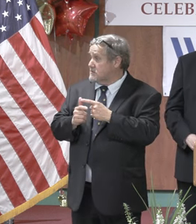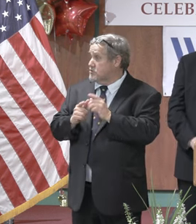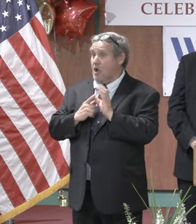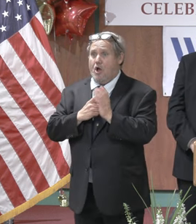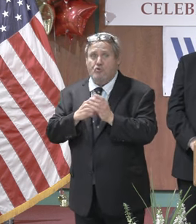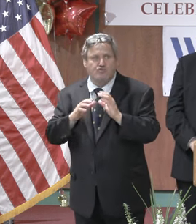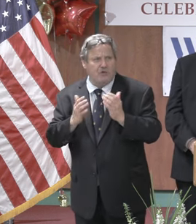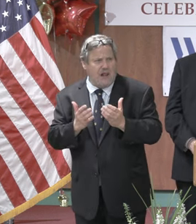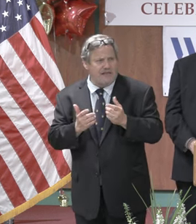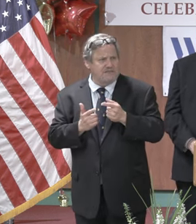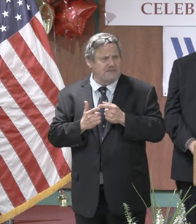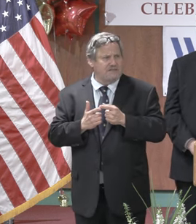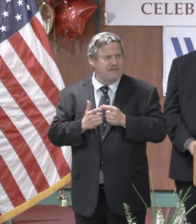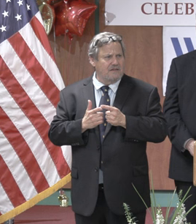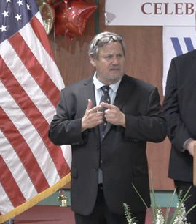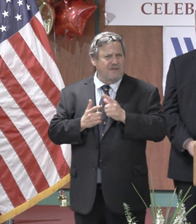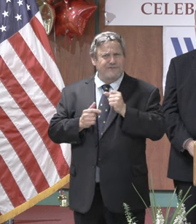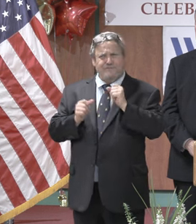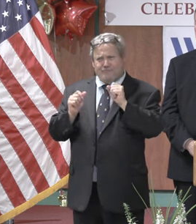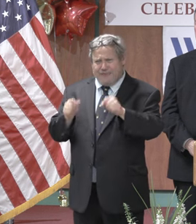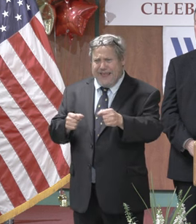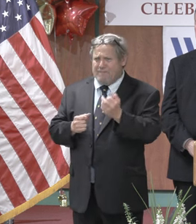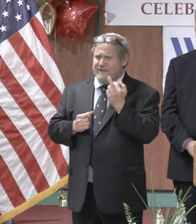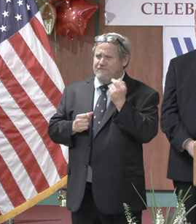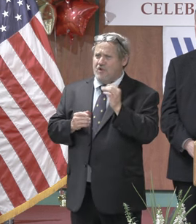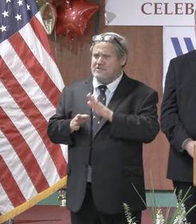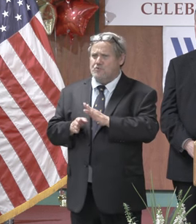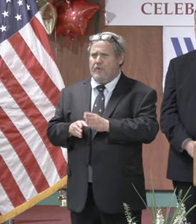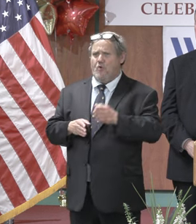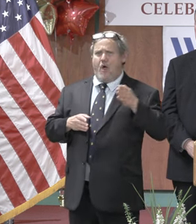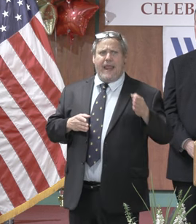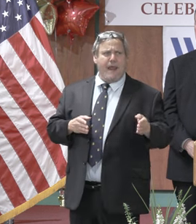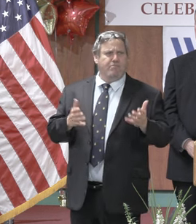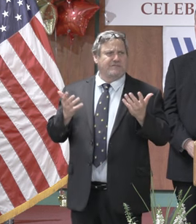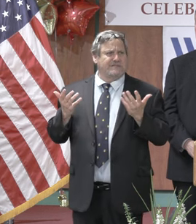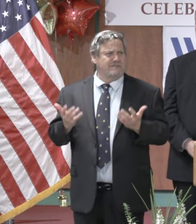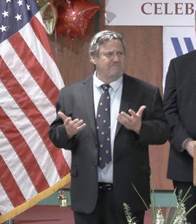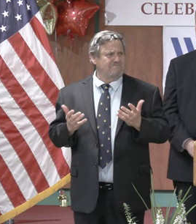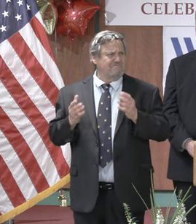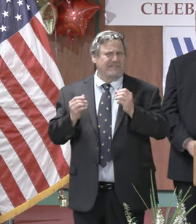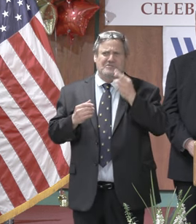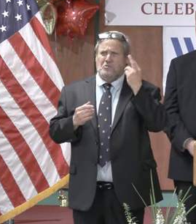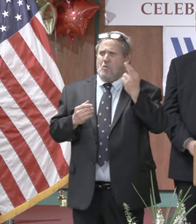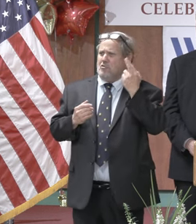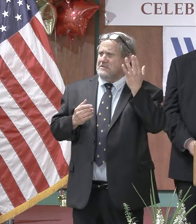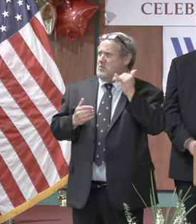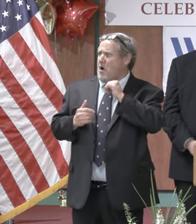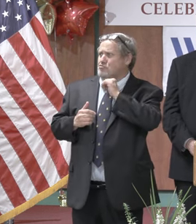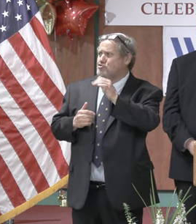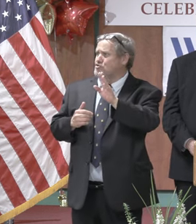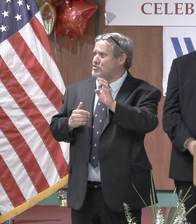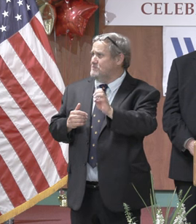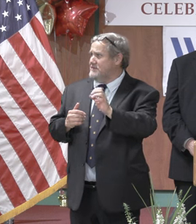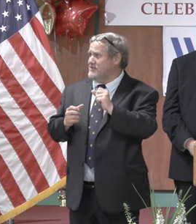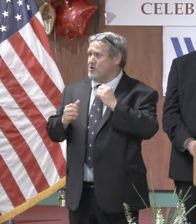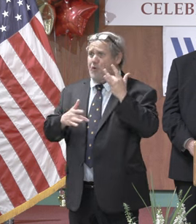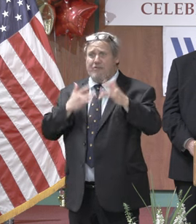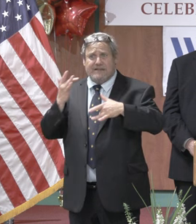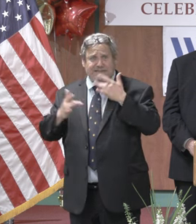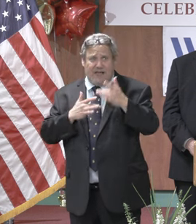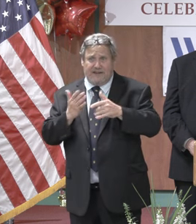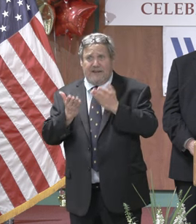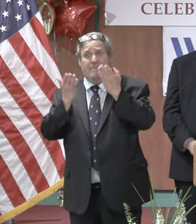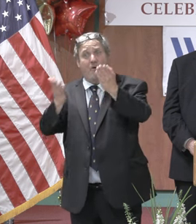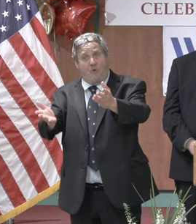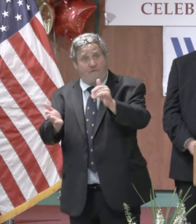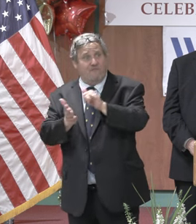we will also be offering asl classes classes on deaf culture so that people who move into the building can be